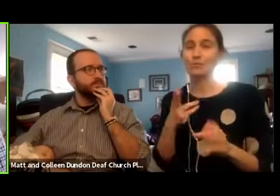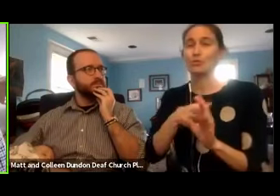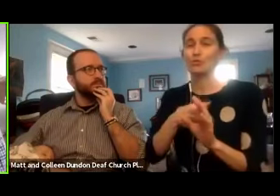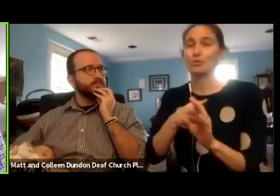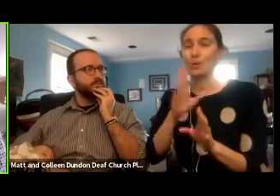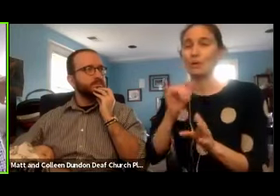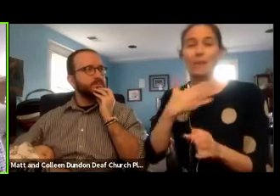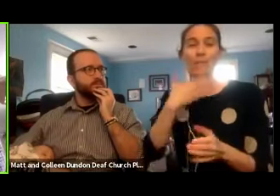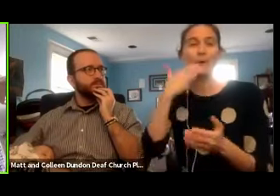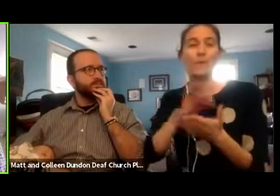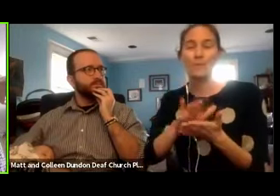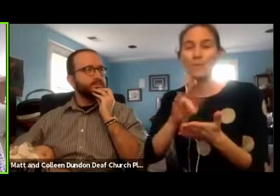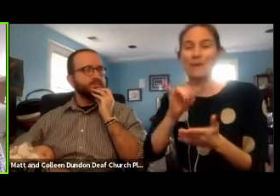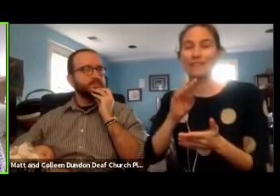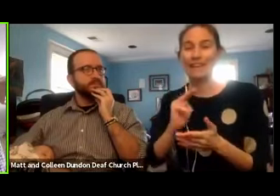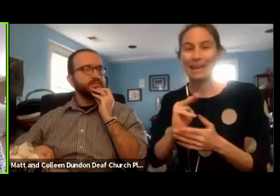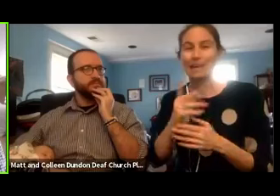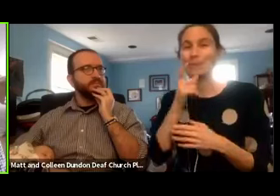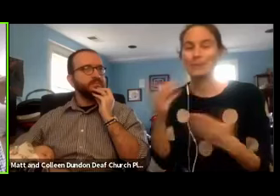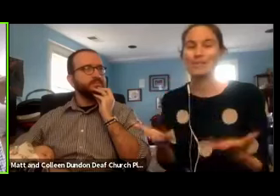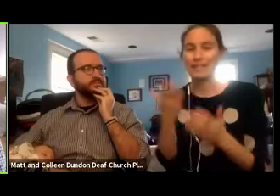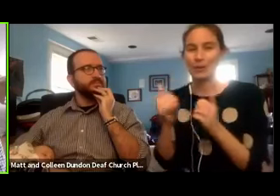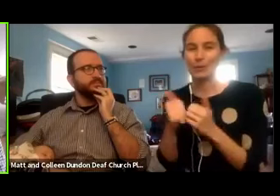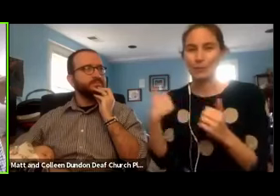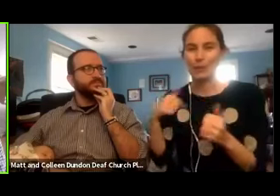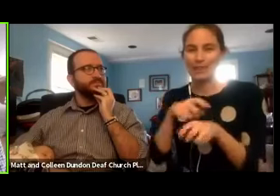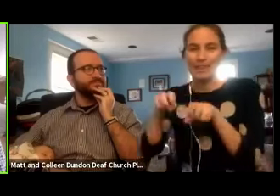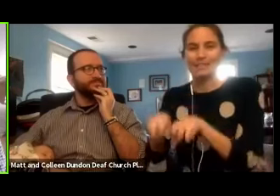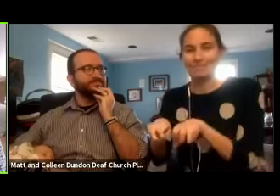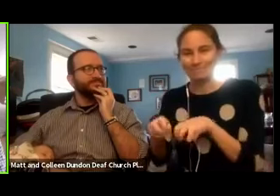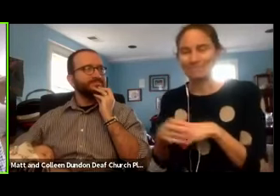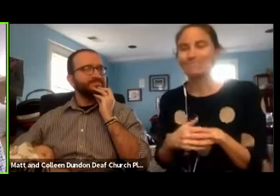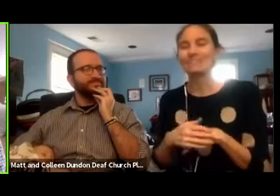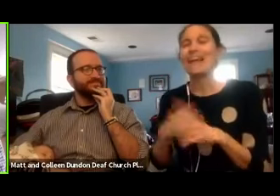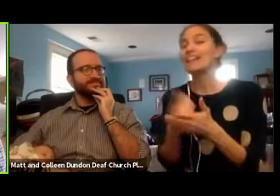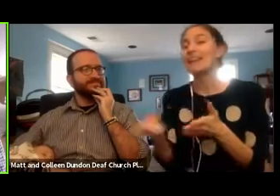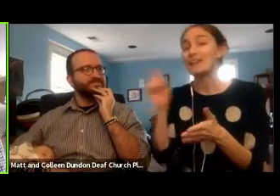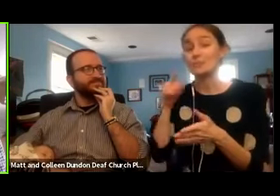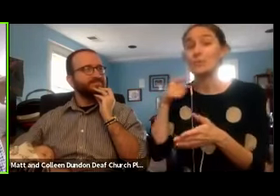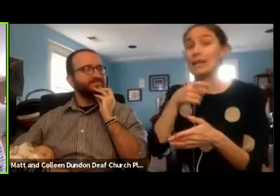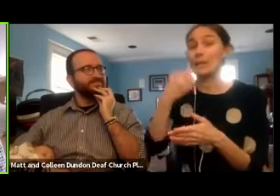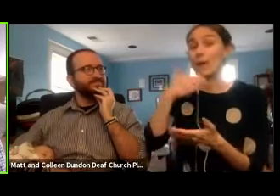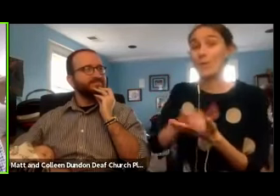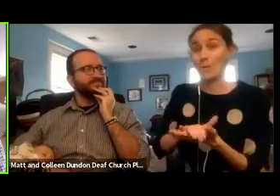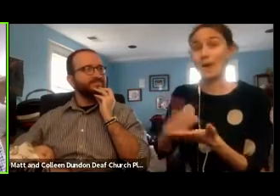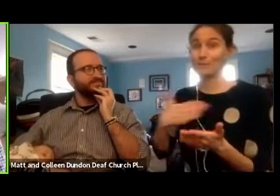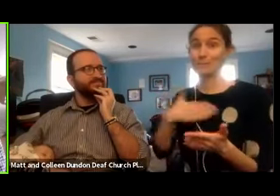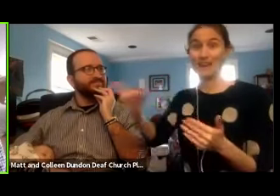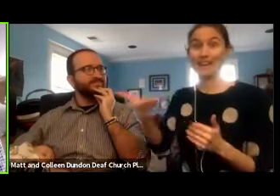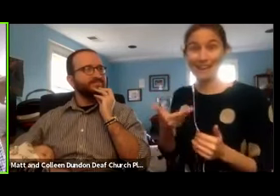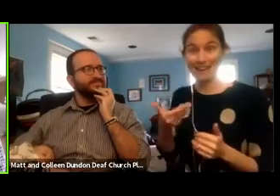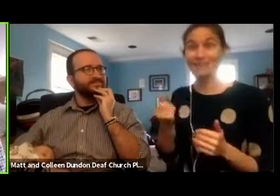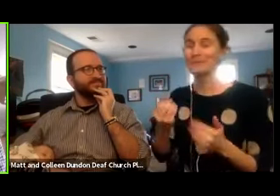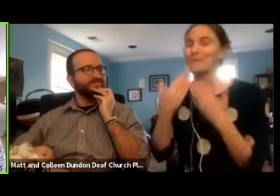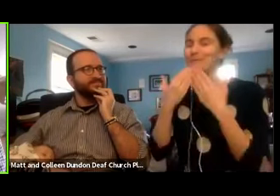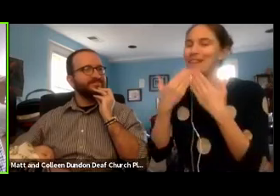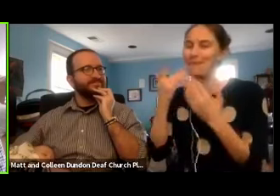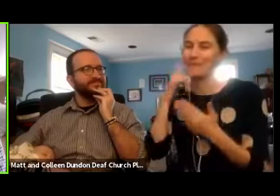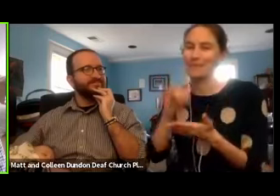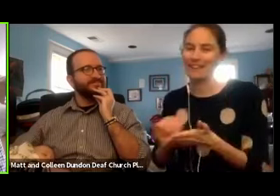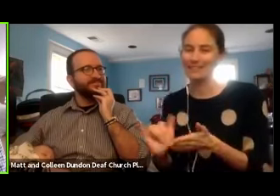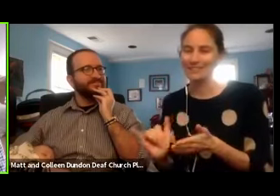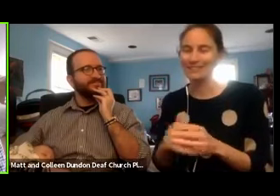my wife Kim, who is here with us. Last week she was my guest, and I was grateful for that. In the days